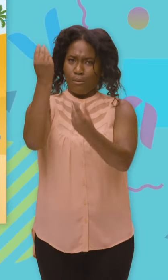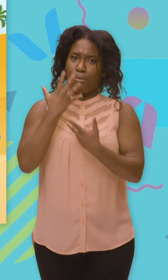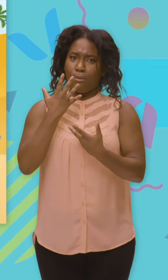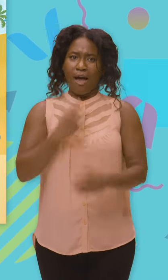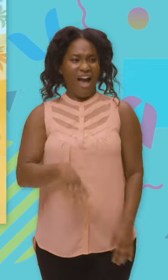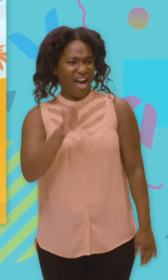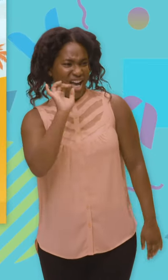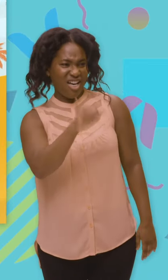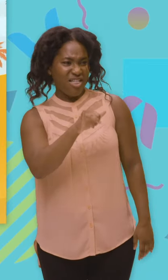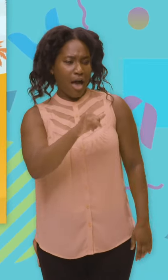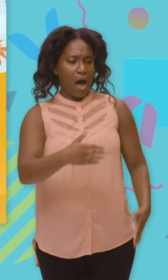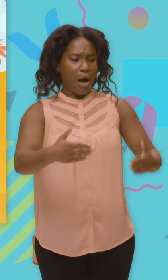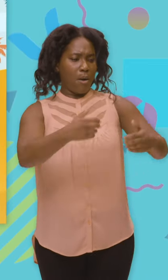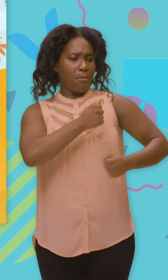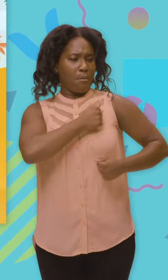that's an aircraft carrier.